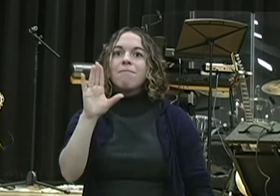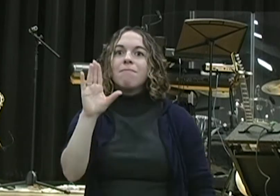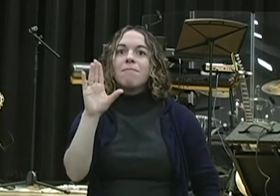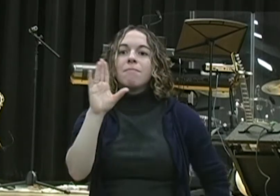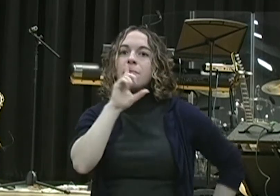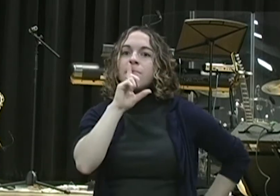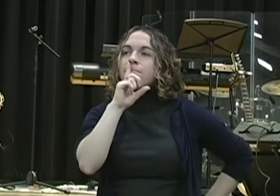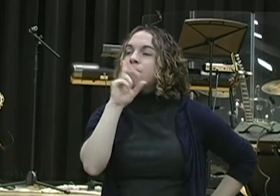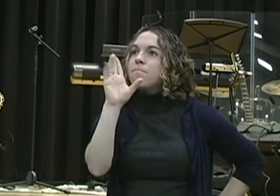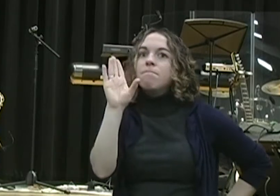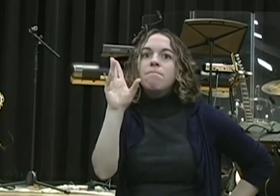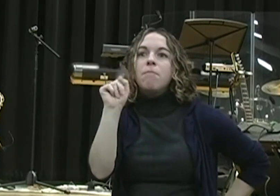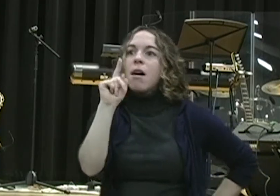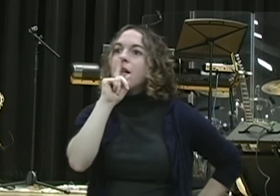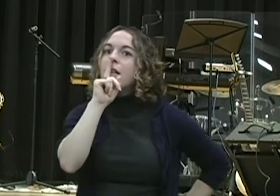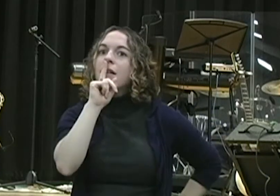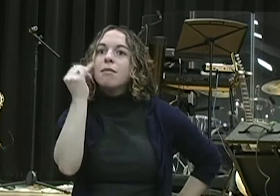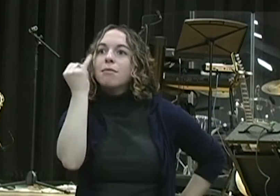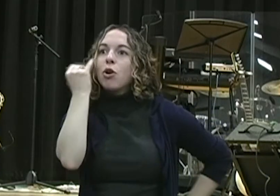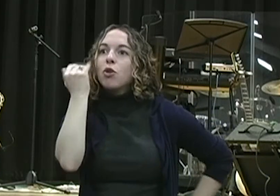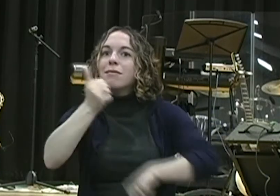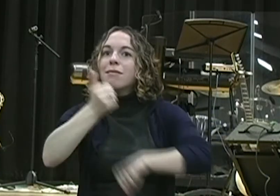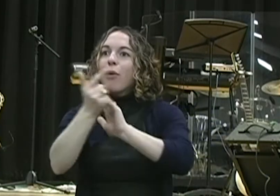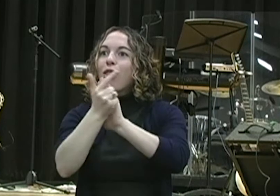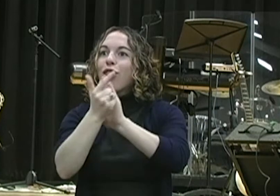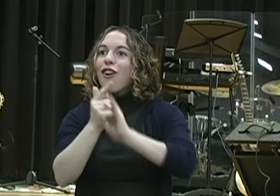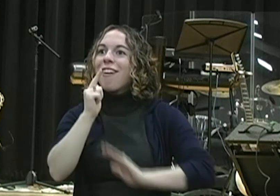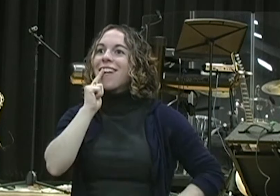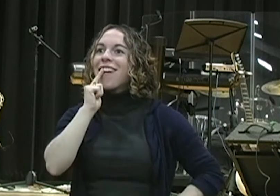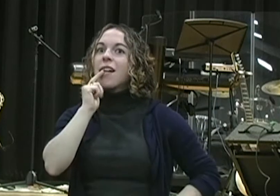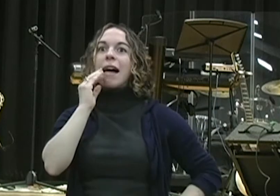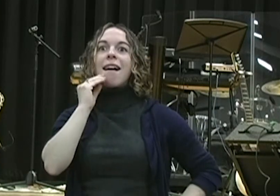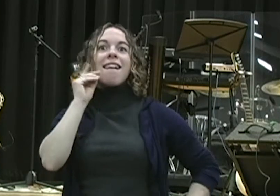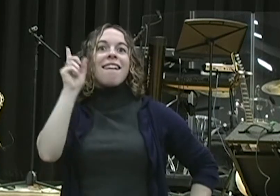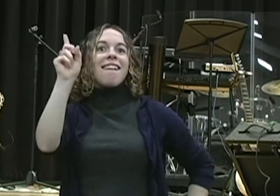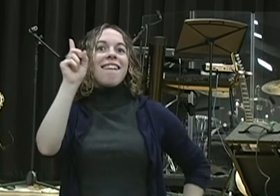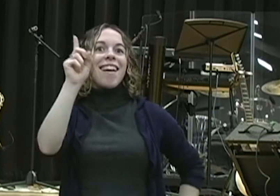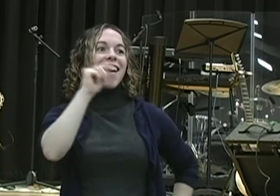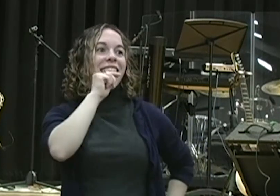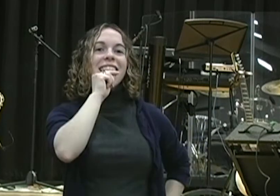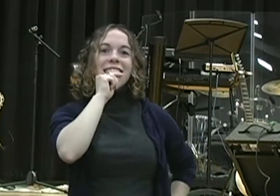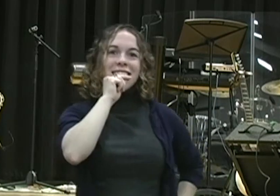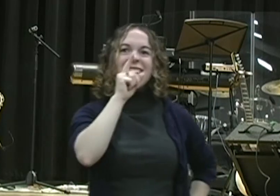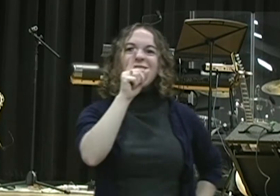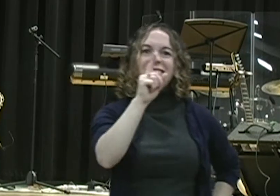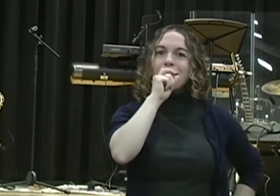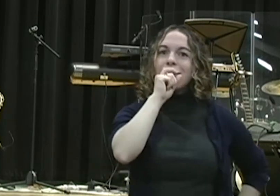in regard to the laws of God. And so what they did is they figured out unless they can find something he does for God regularly, they'll never be able to accuse him.